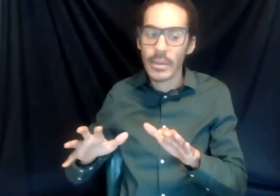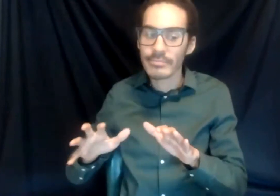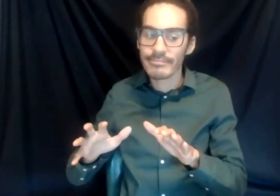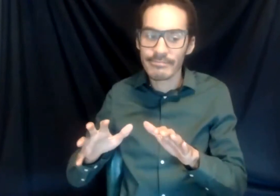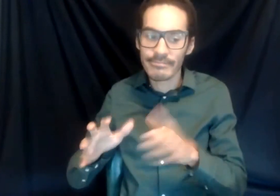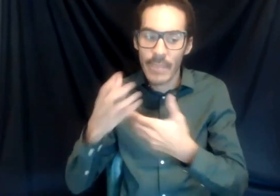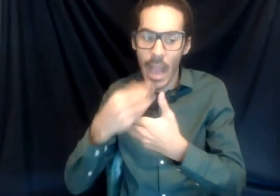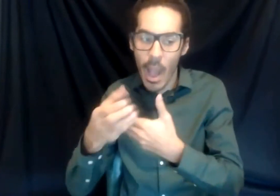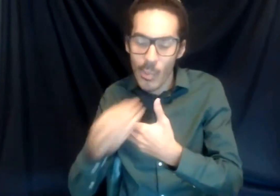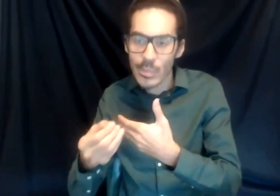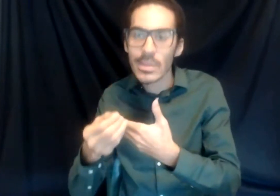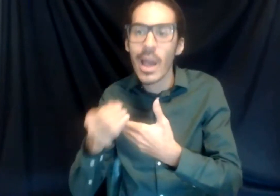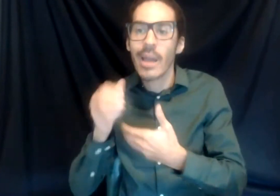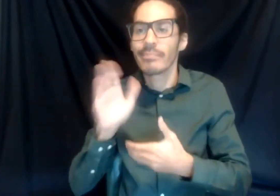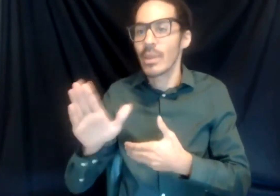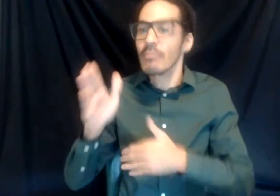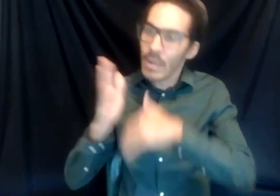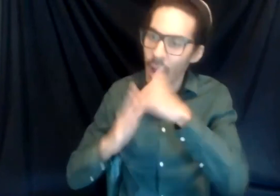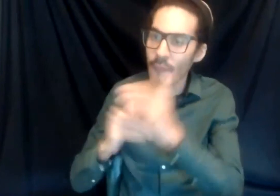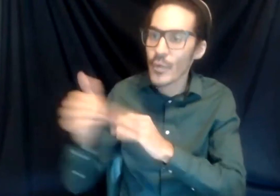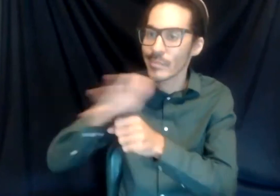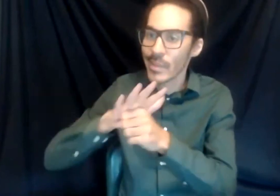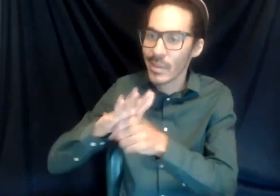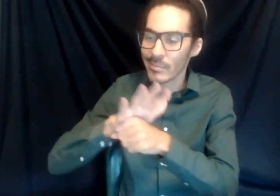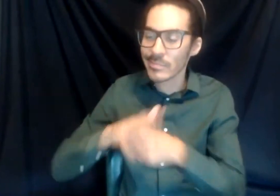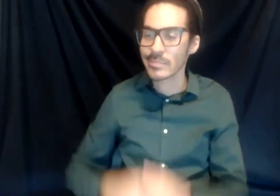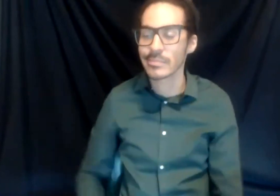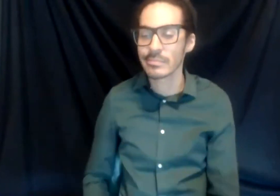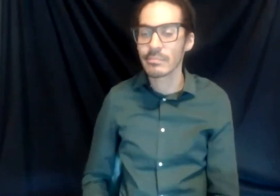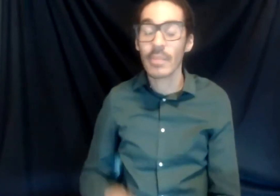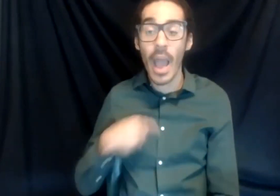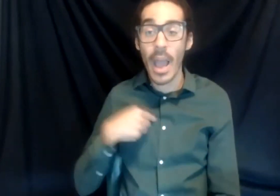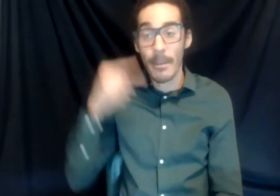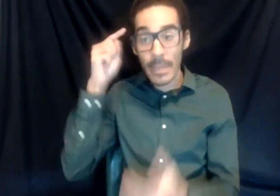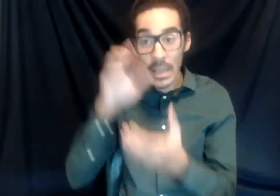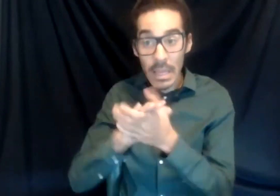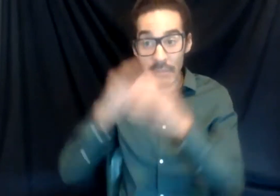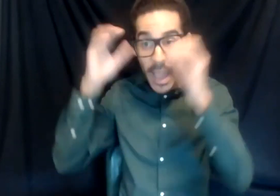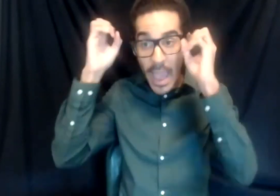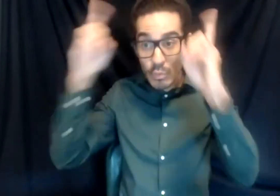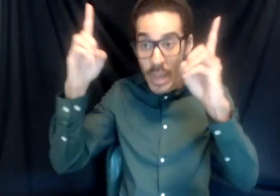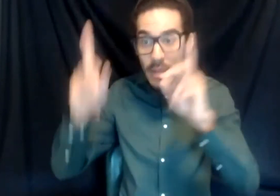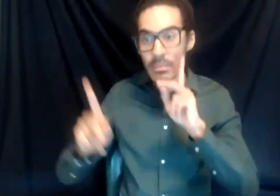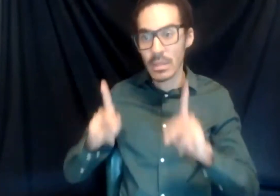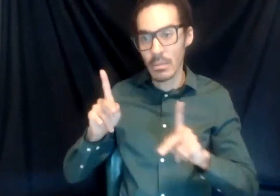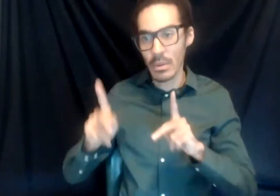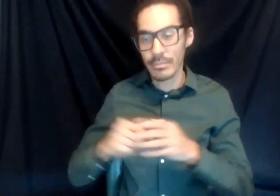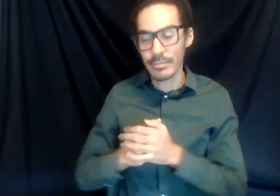see as comfortable. Um, but I really believe in educating people. And so if RIT